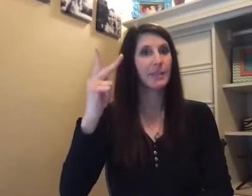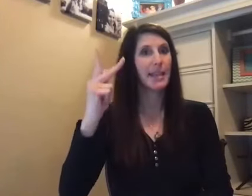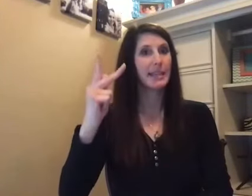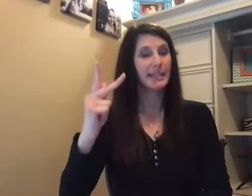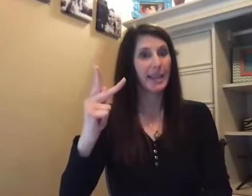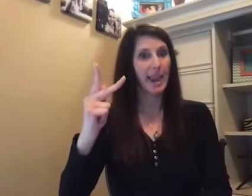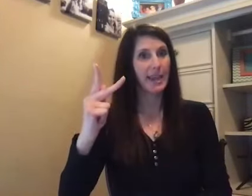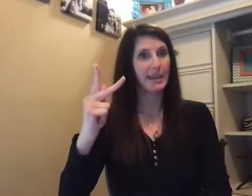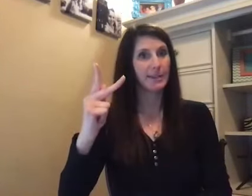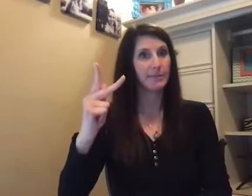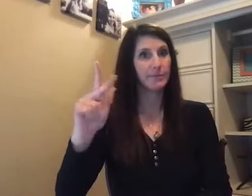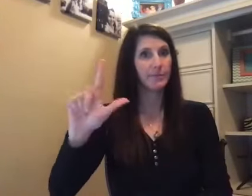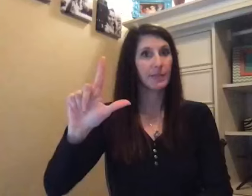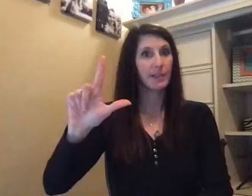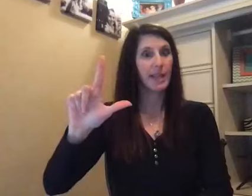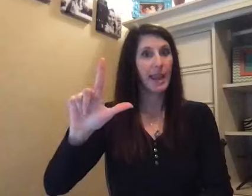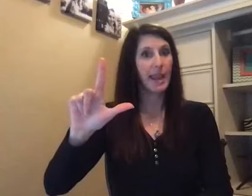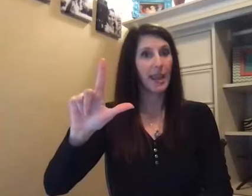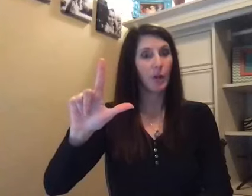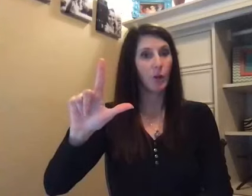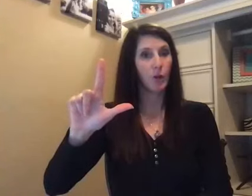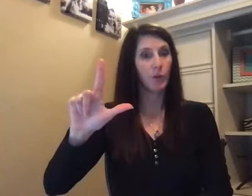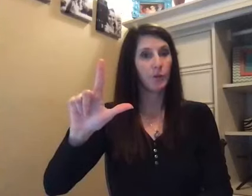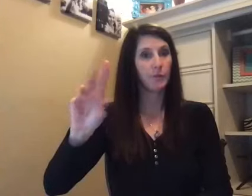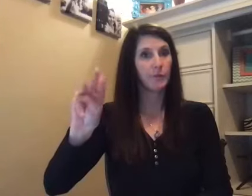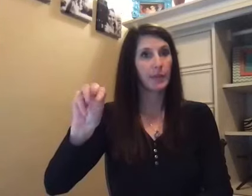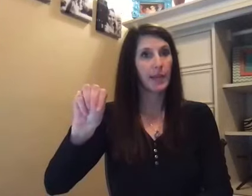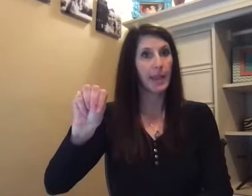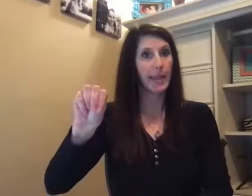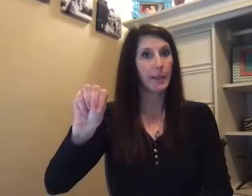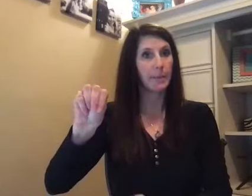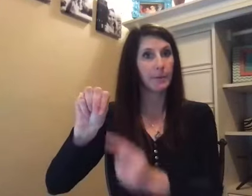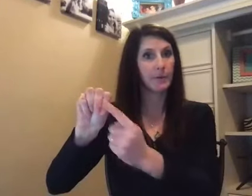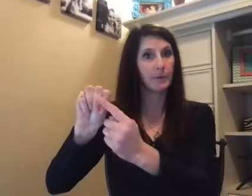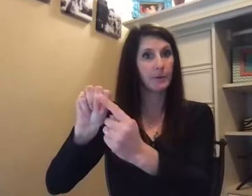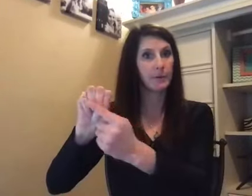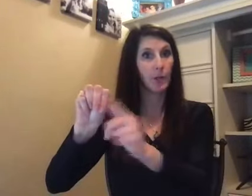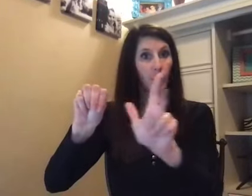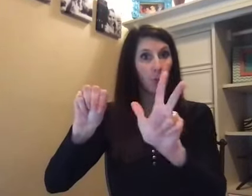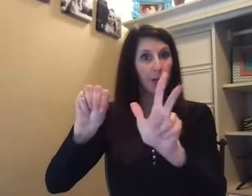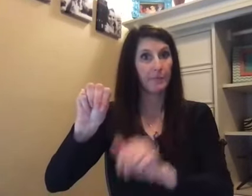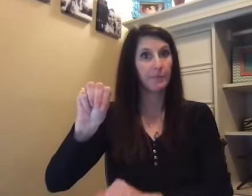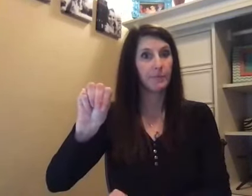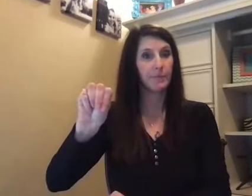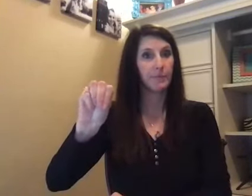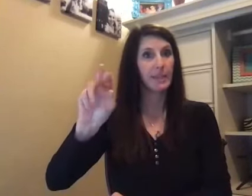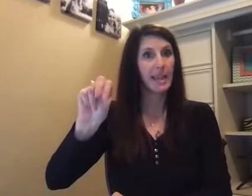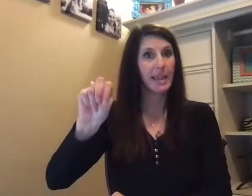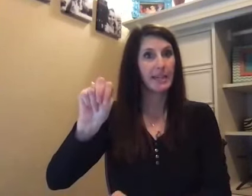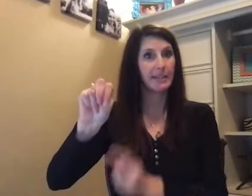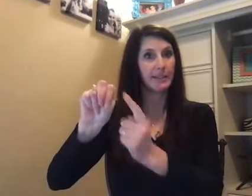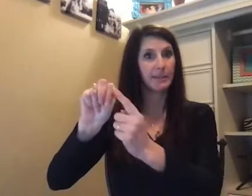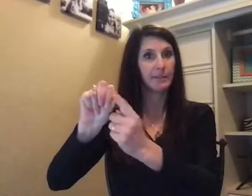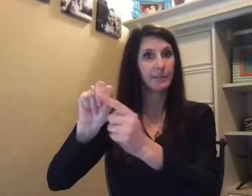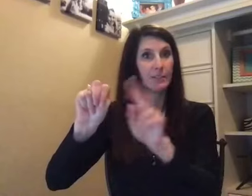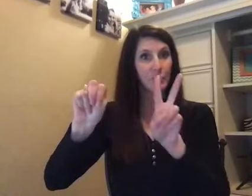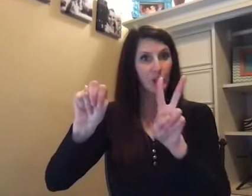K, L, M, V, N, P,